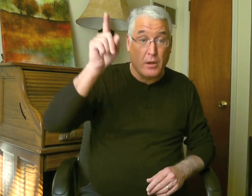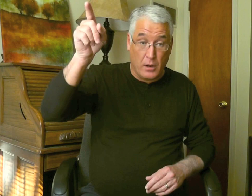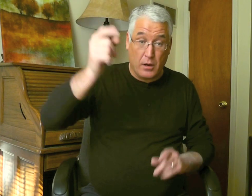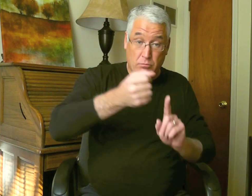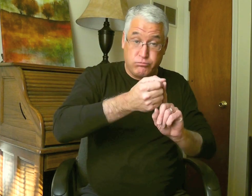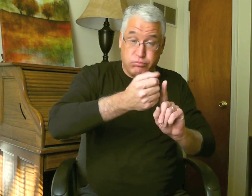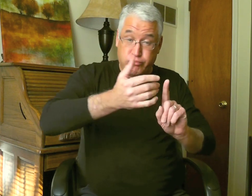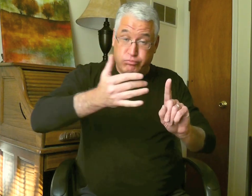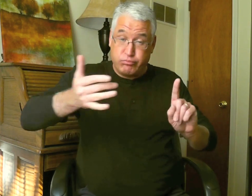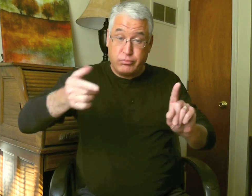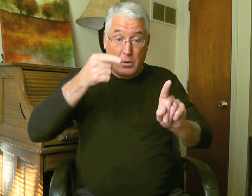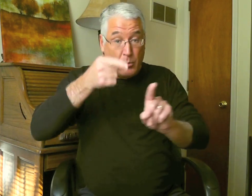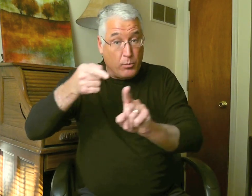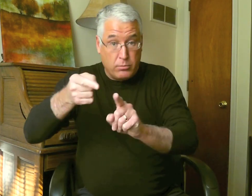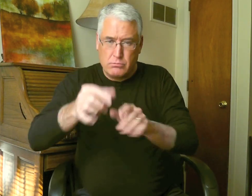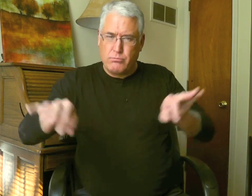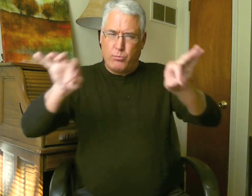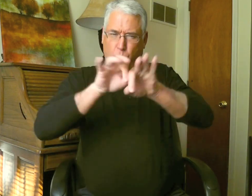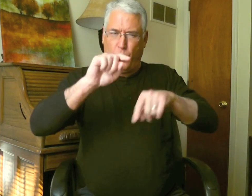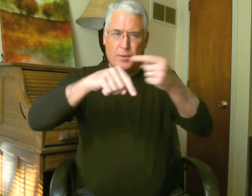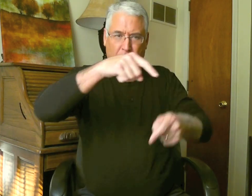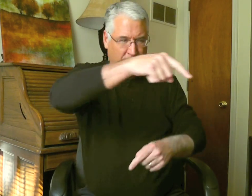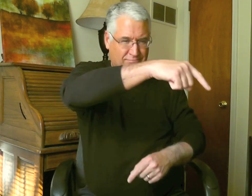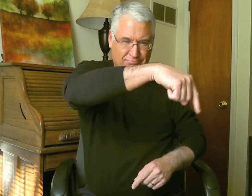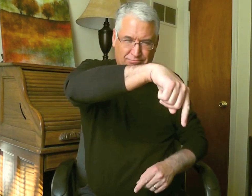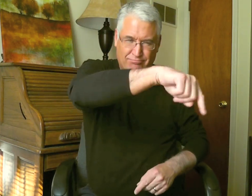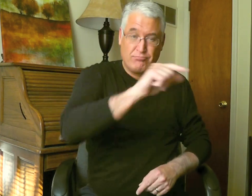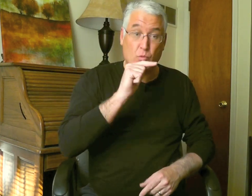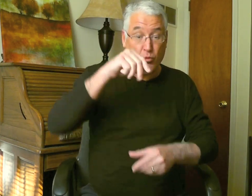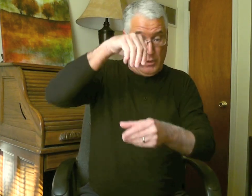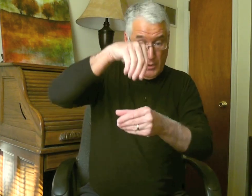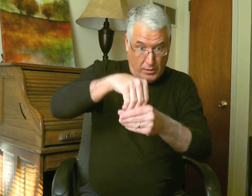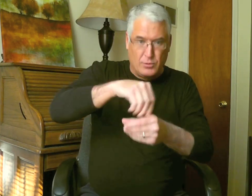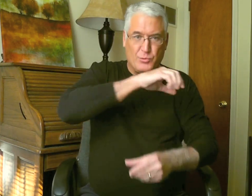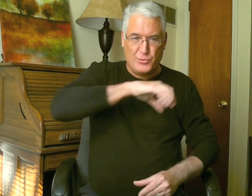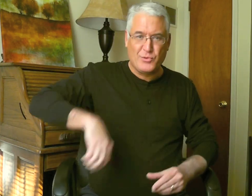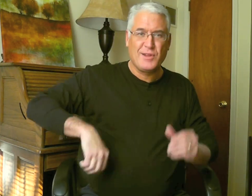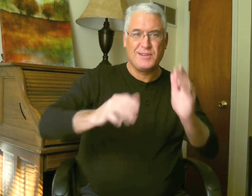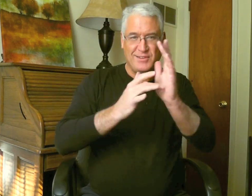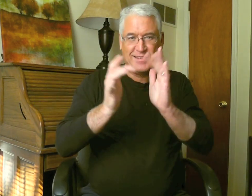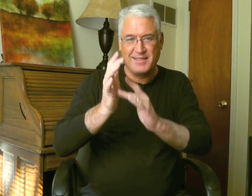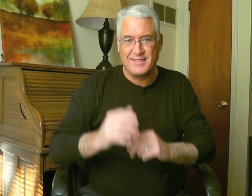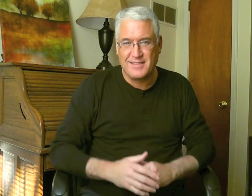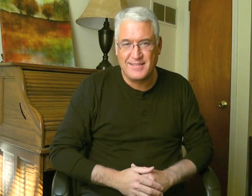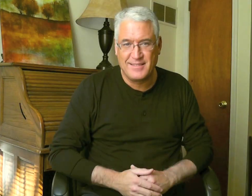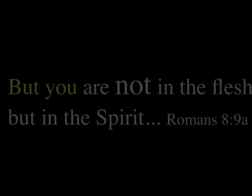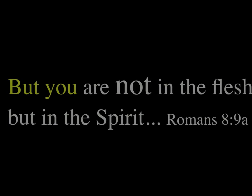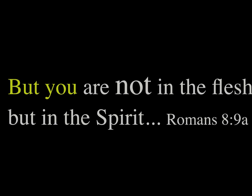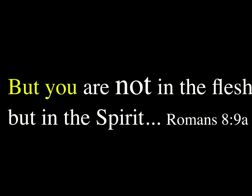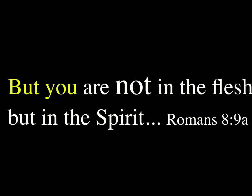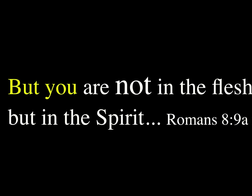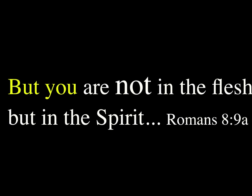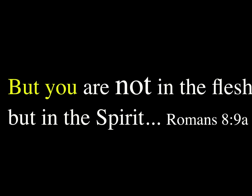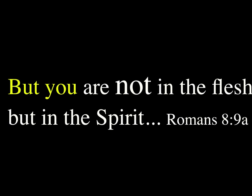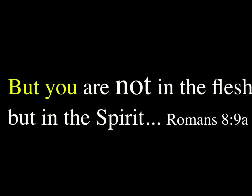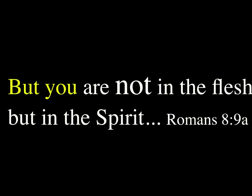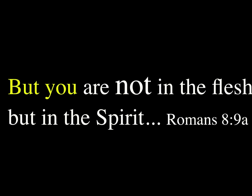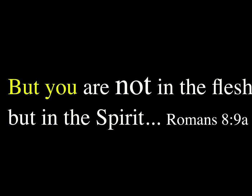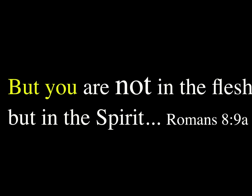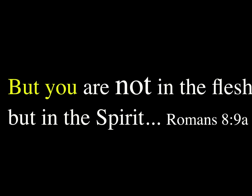alone. He was expanding thinking about that, that it's very important of those who are in Christ Jesus. But you are not in